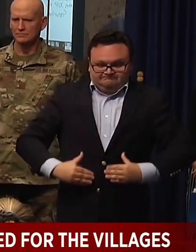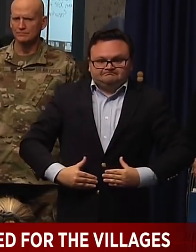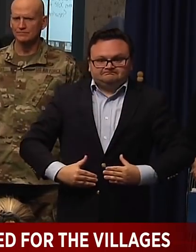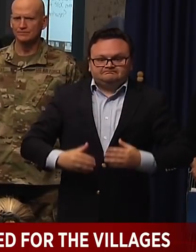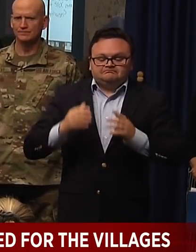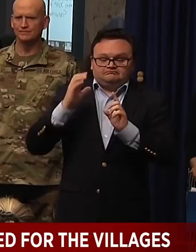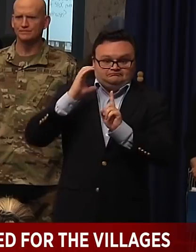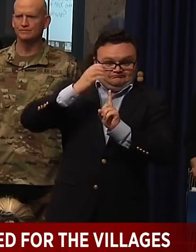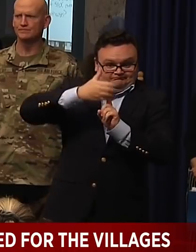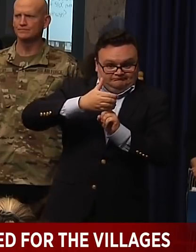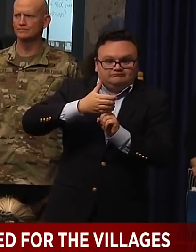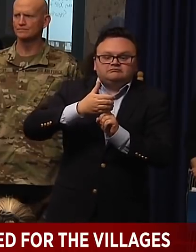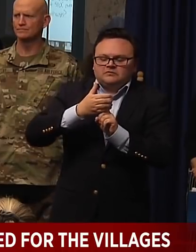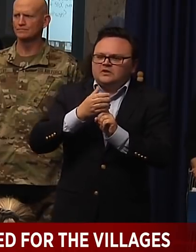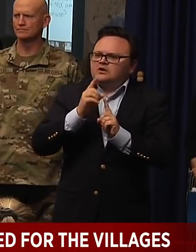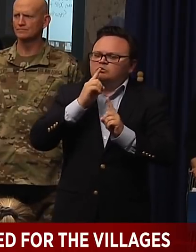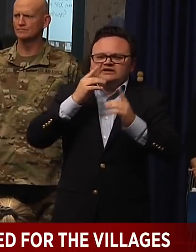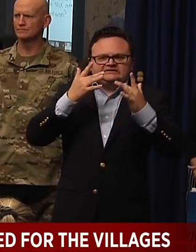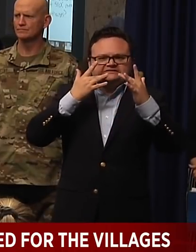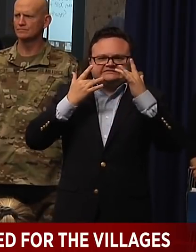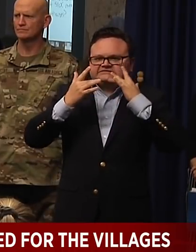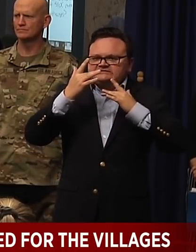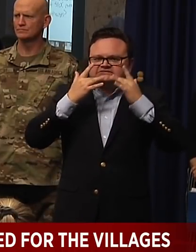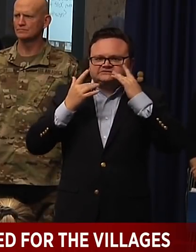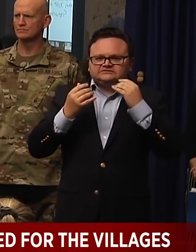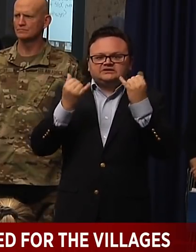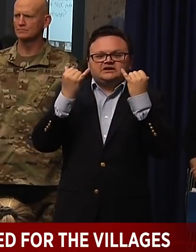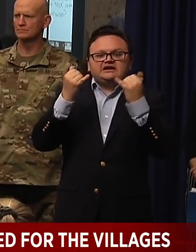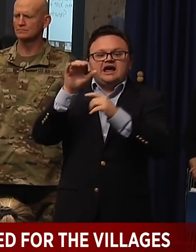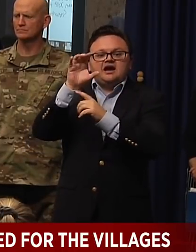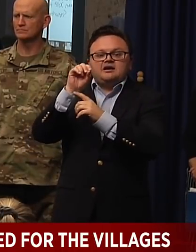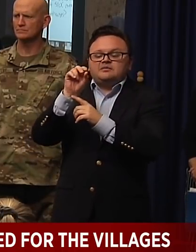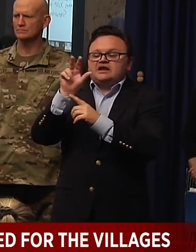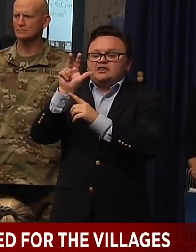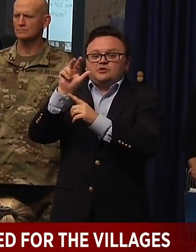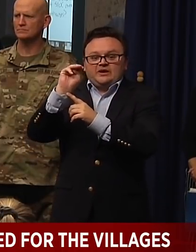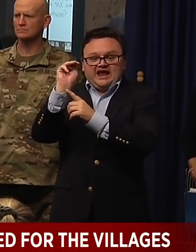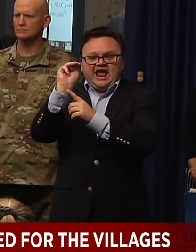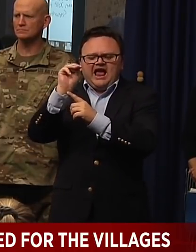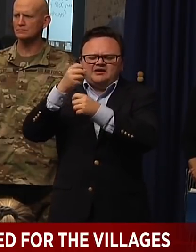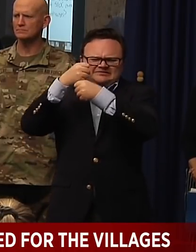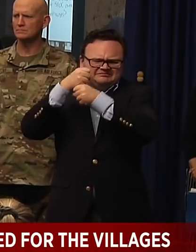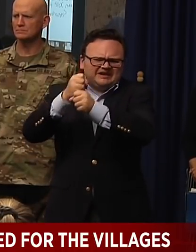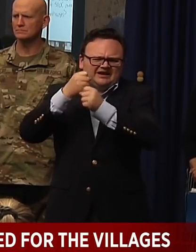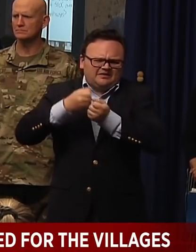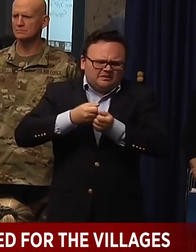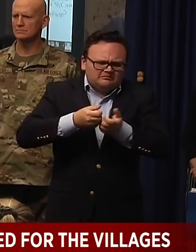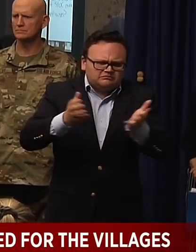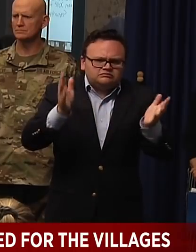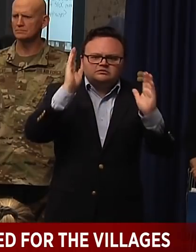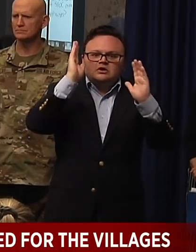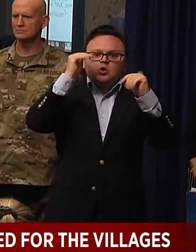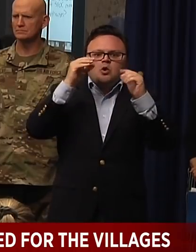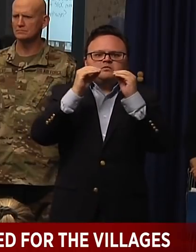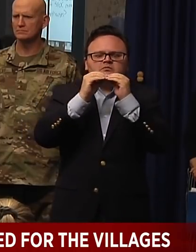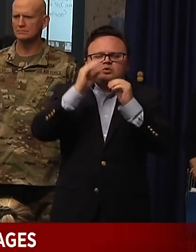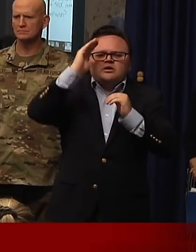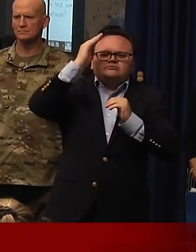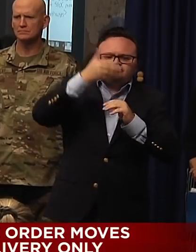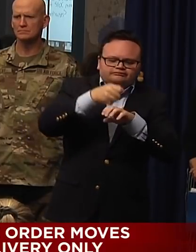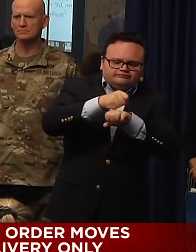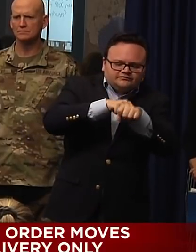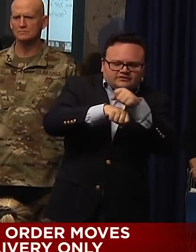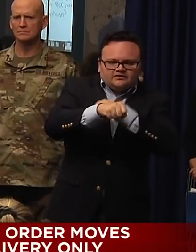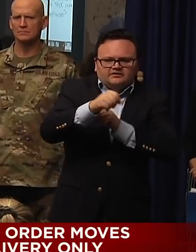We're glad we got the mask. That was what 3M has done to spin that off. If we can get some more PPE for our health care workers, you know, that will be